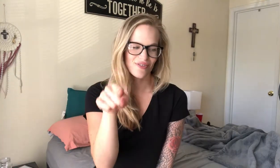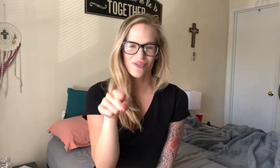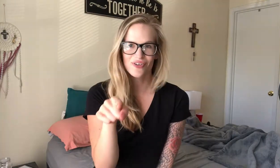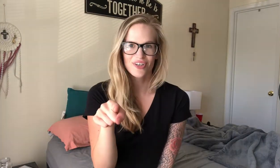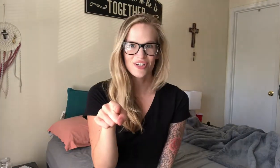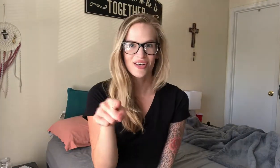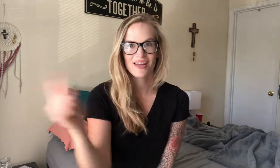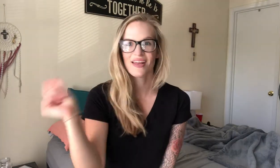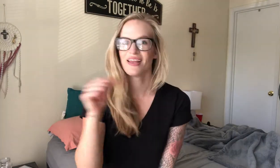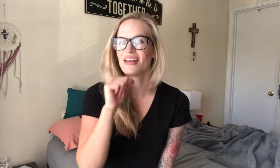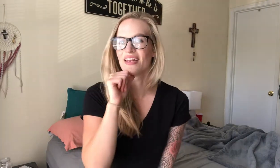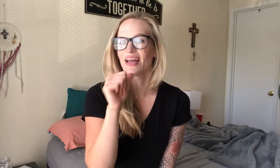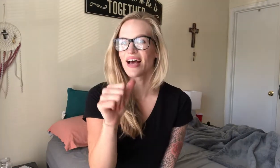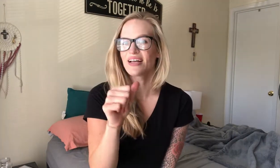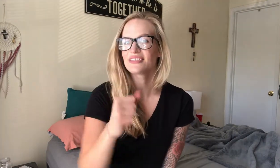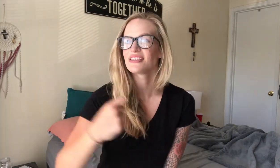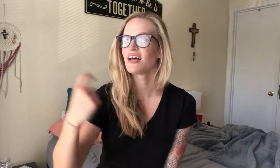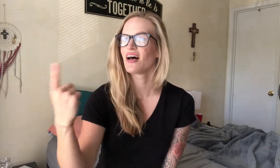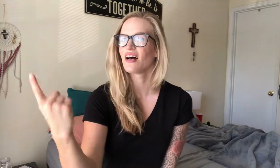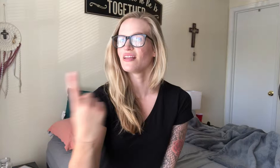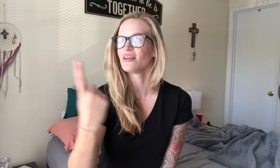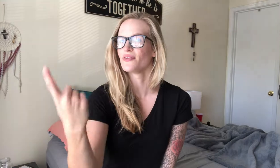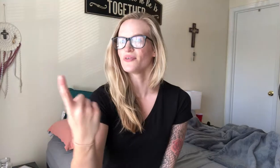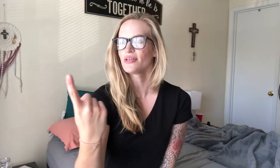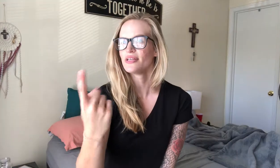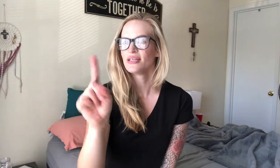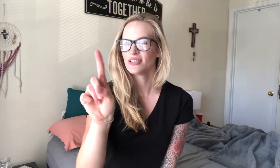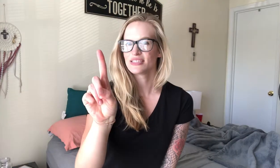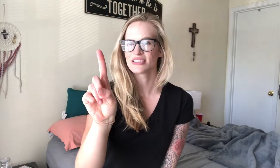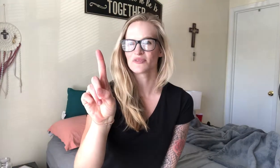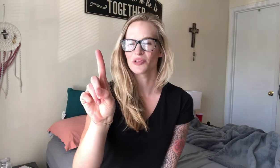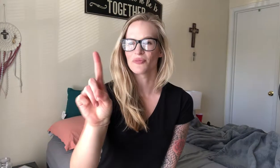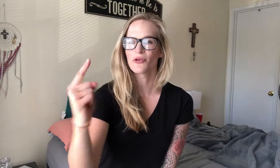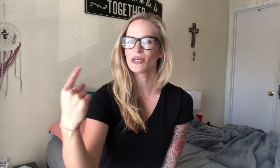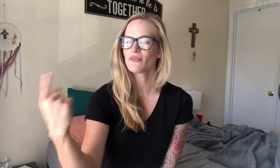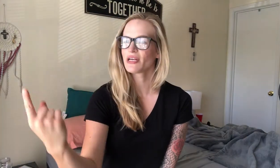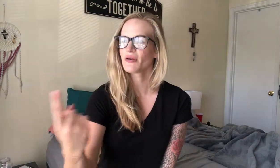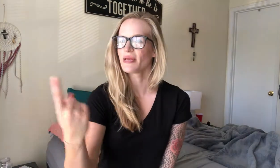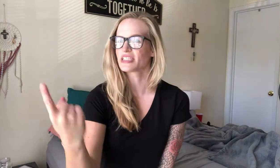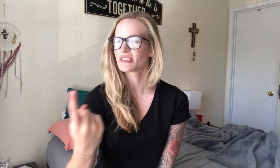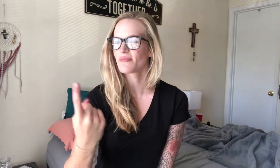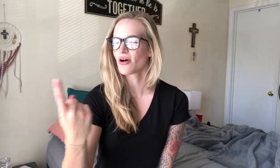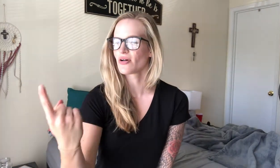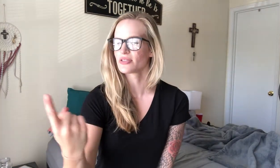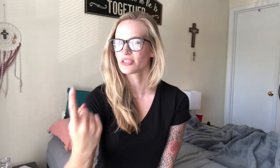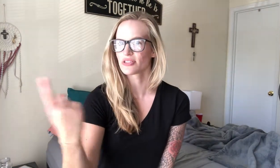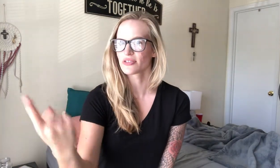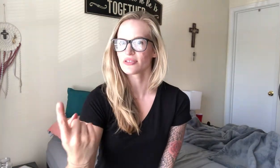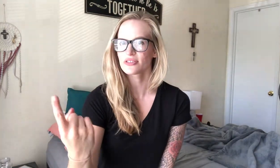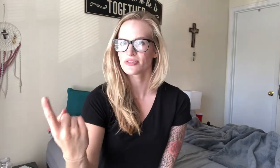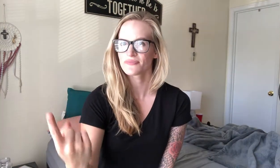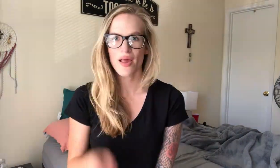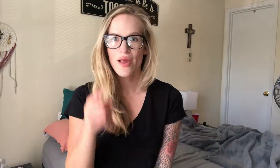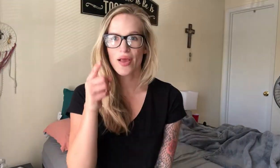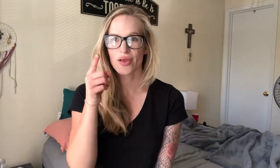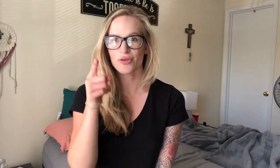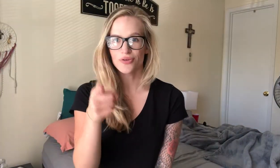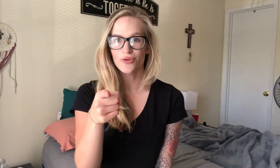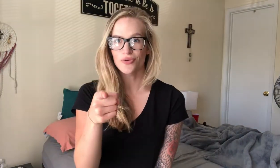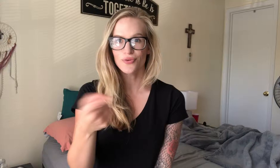You're not alone. This is with your pointer finger. Make small circles. You